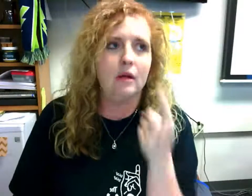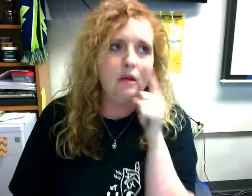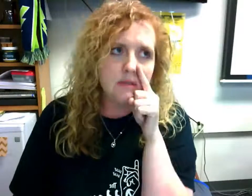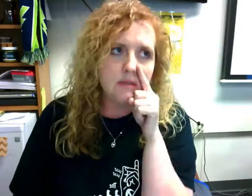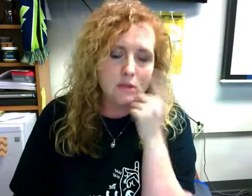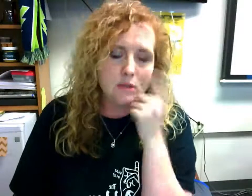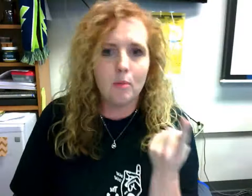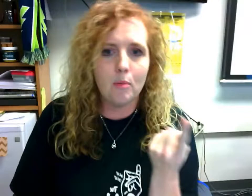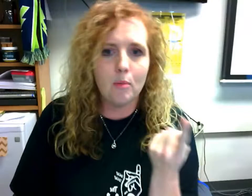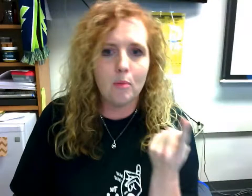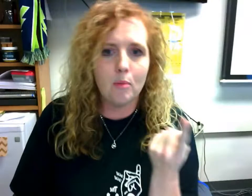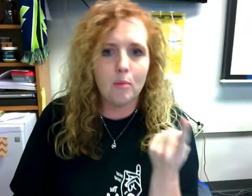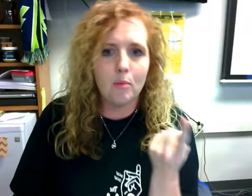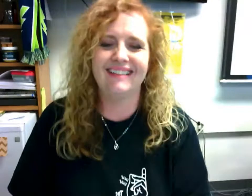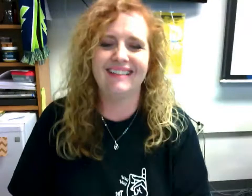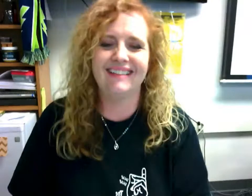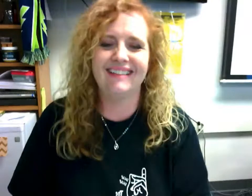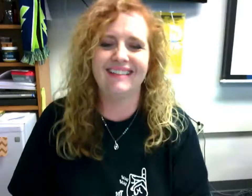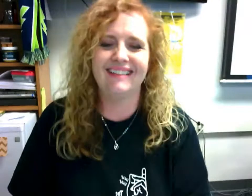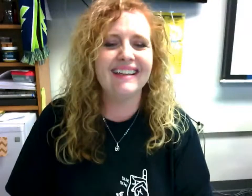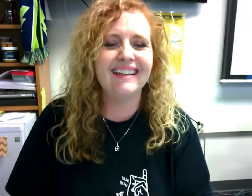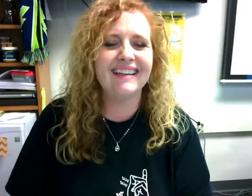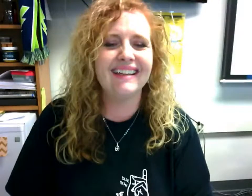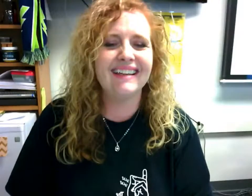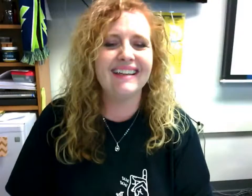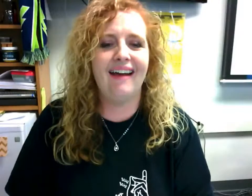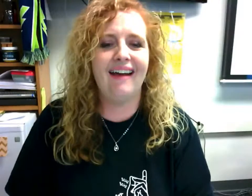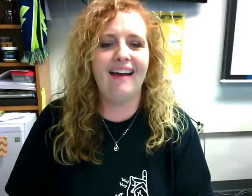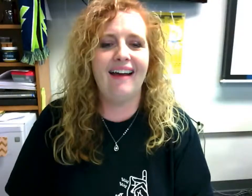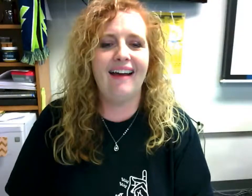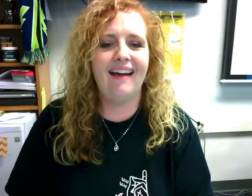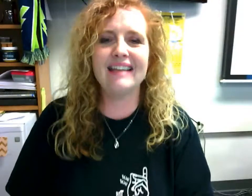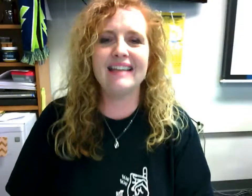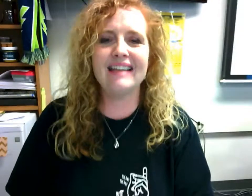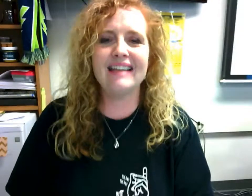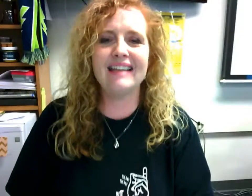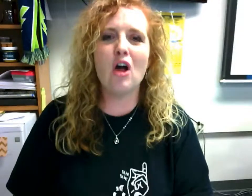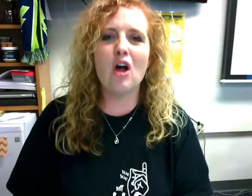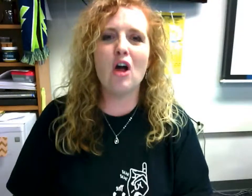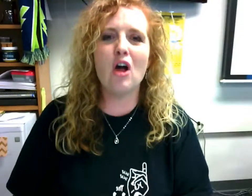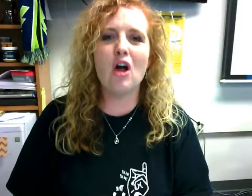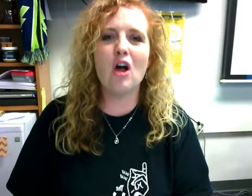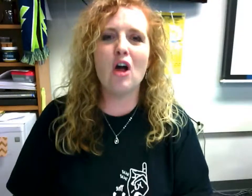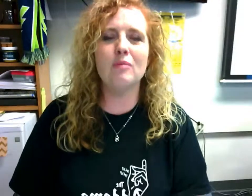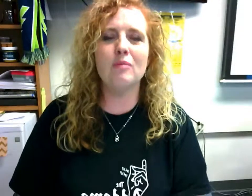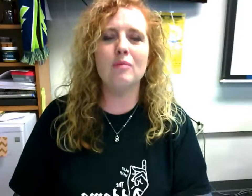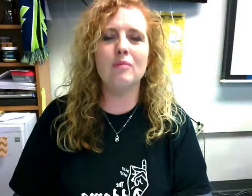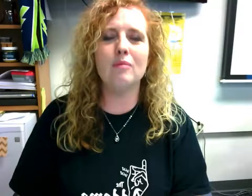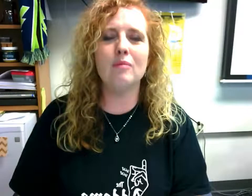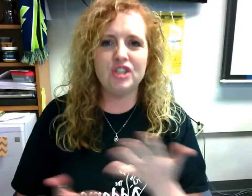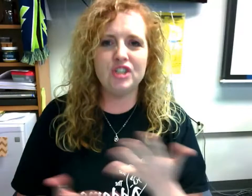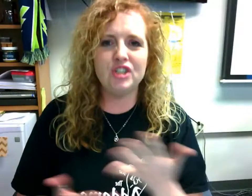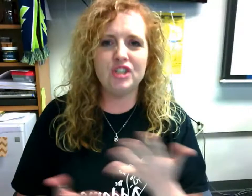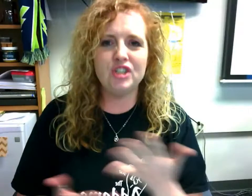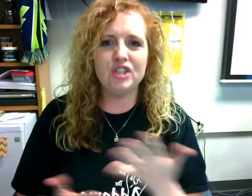kind of a no-brainer bored I'm so it's kind of the idea of like picking your nose bored I'm bored